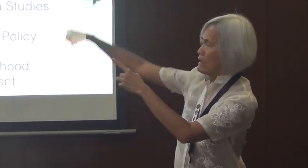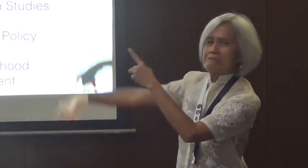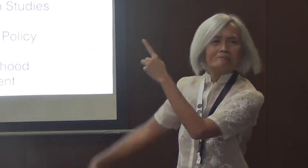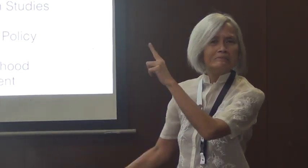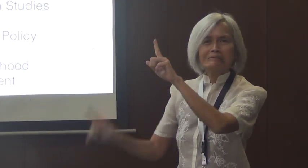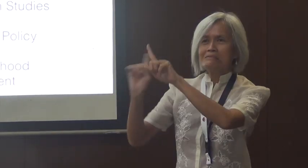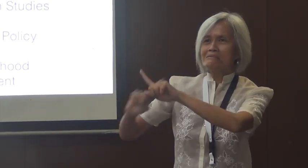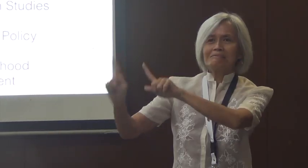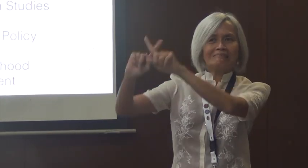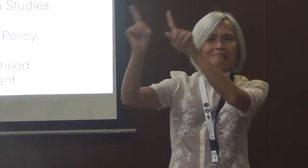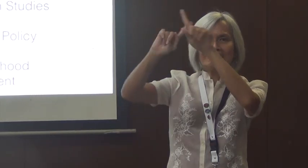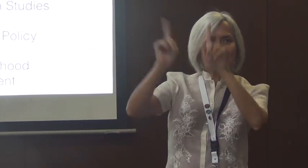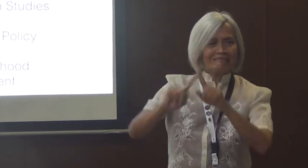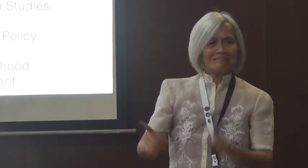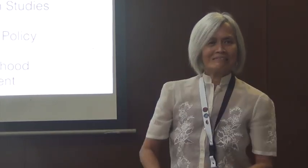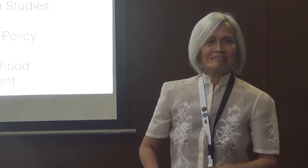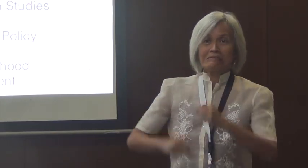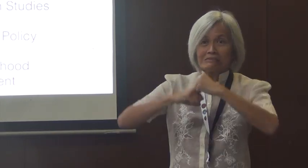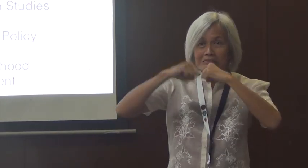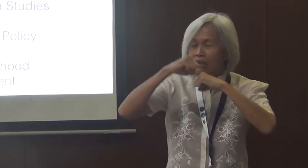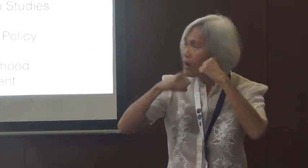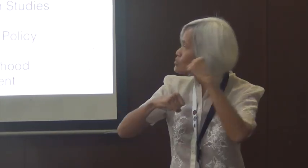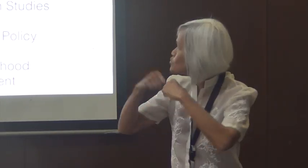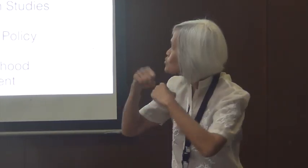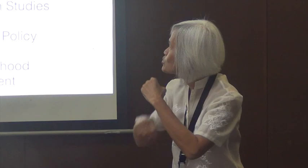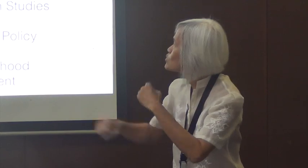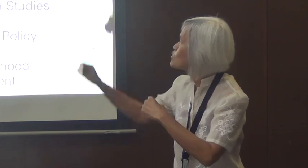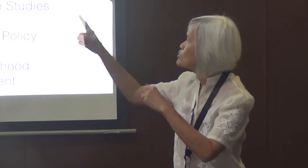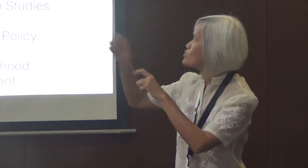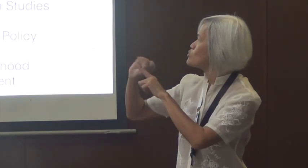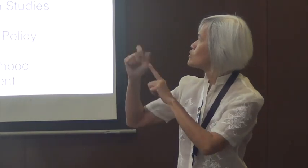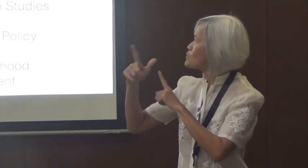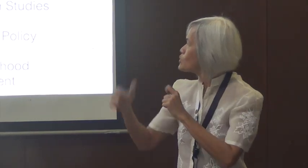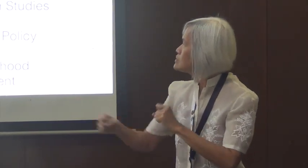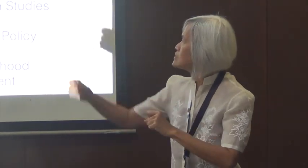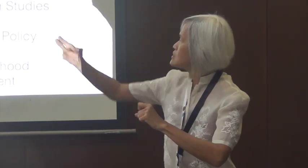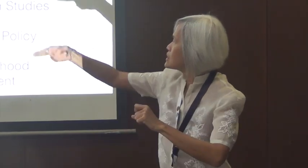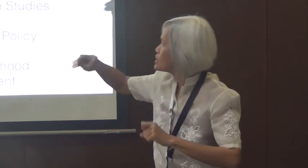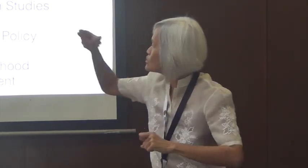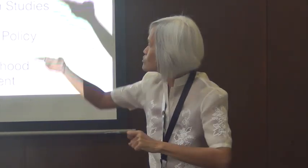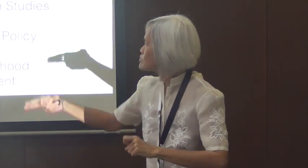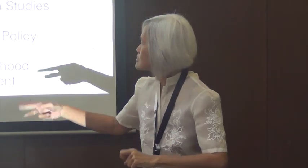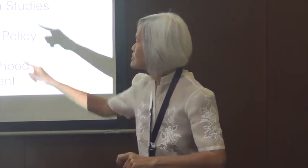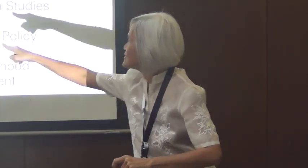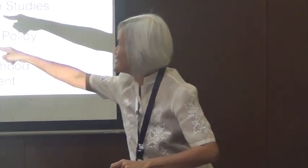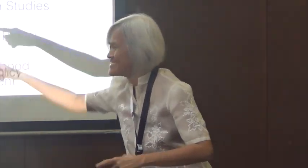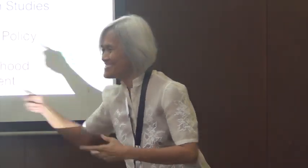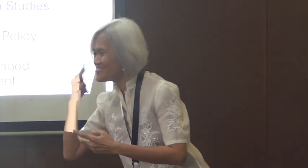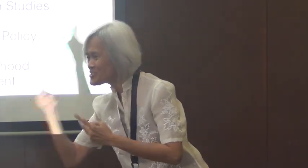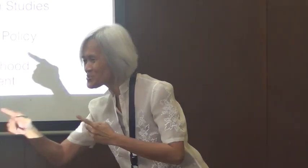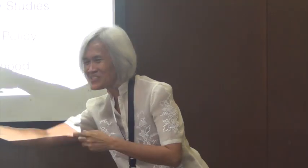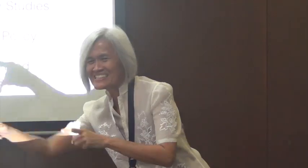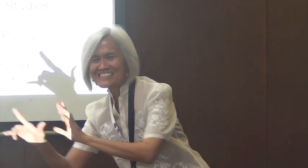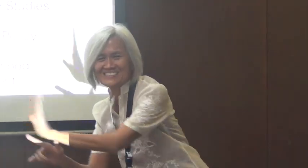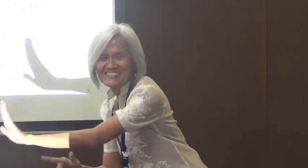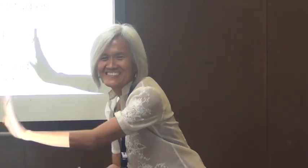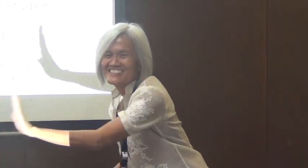So these papers were on different topics. Sign language structure, social linguistics, historical linguistics,